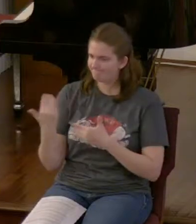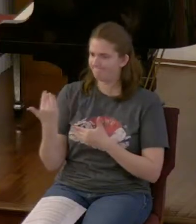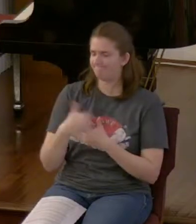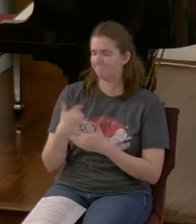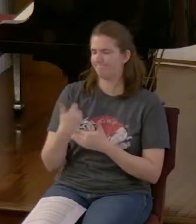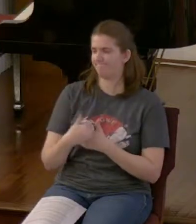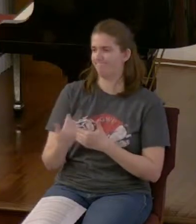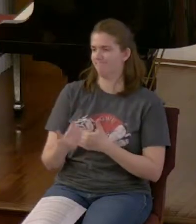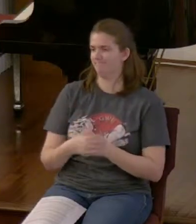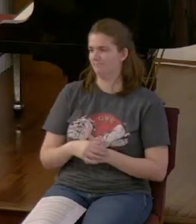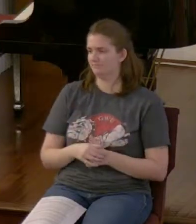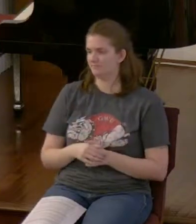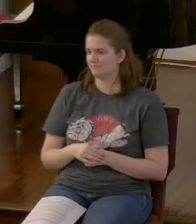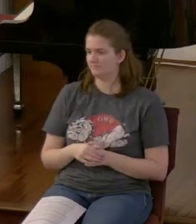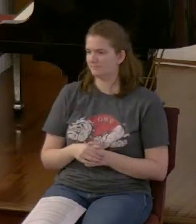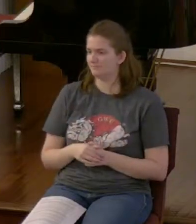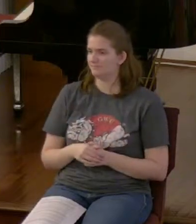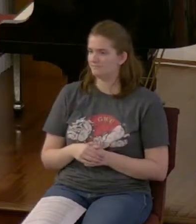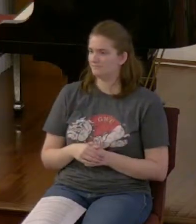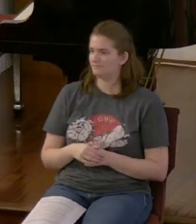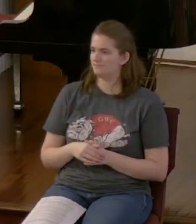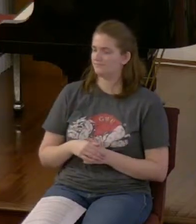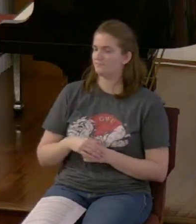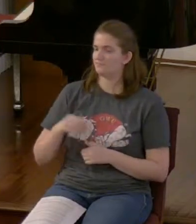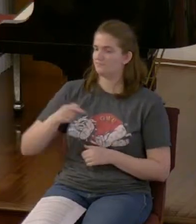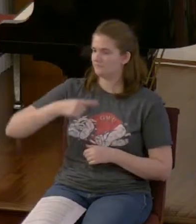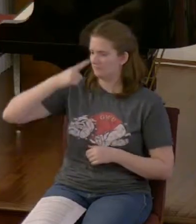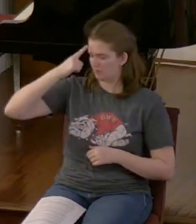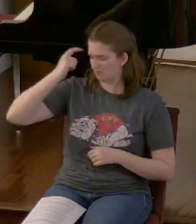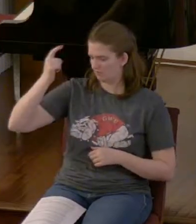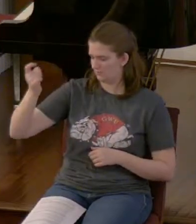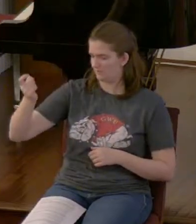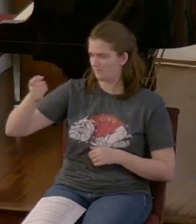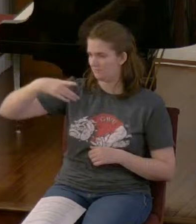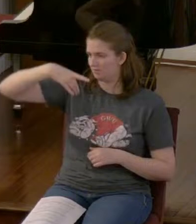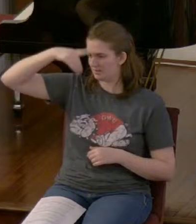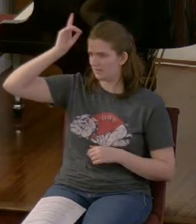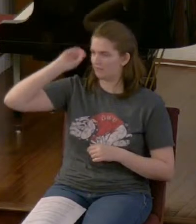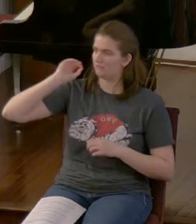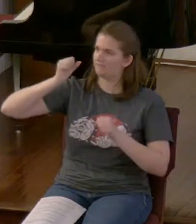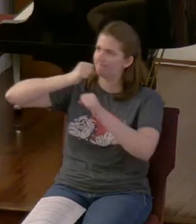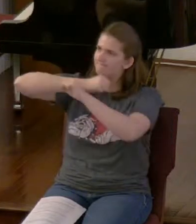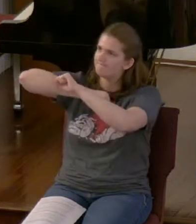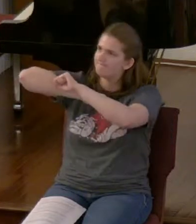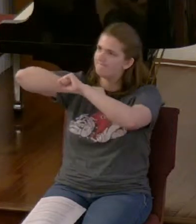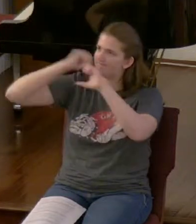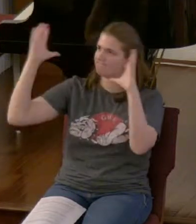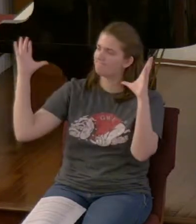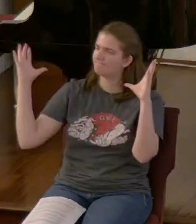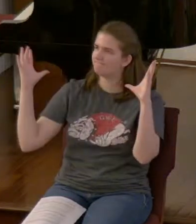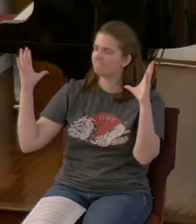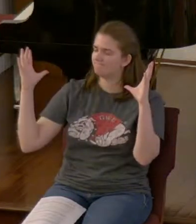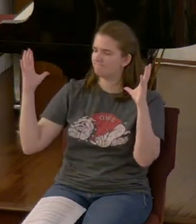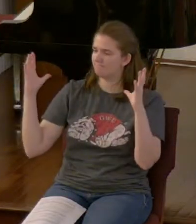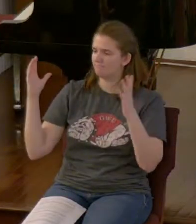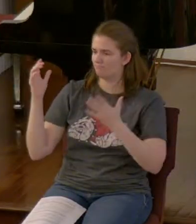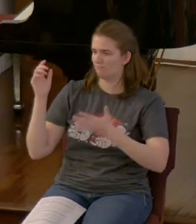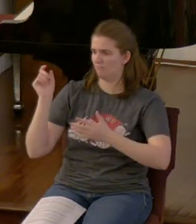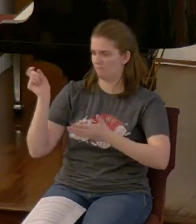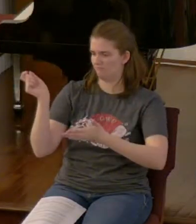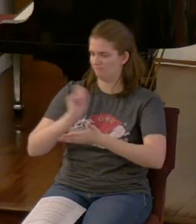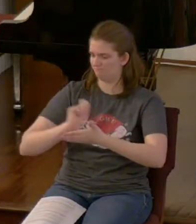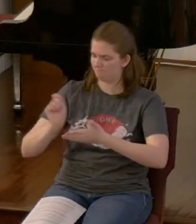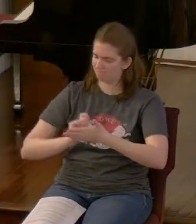But just think about this dream that Daniel had. These images that he saw and he wrote down. That's enough.